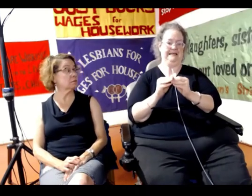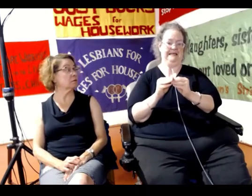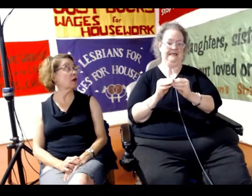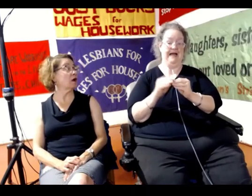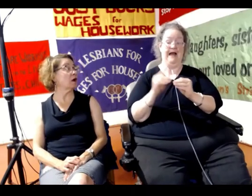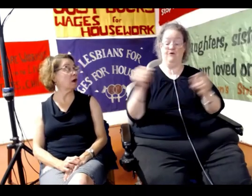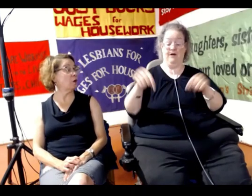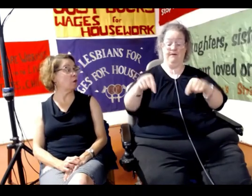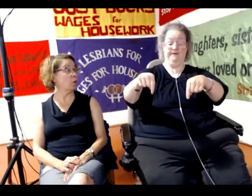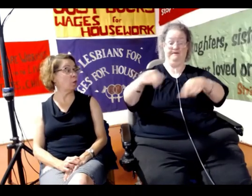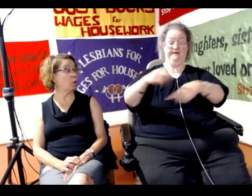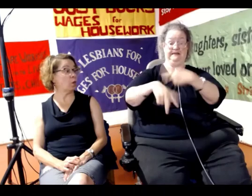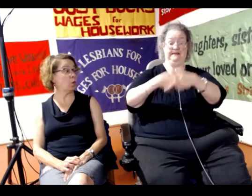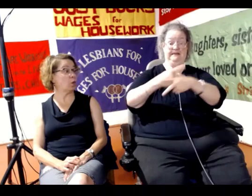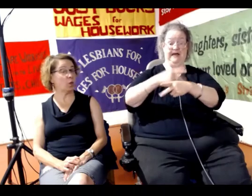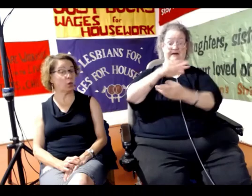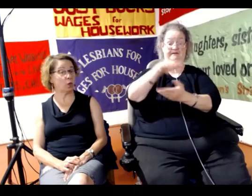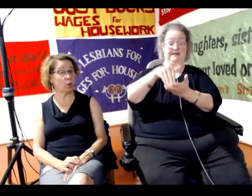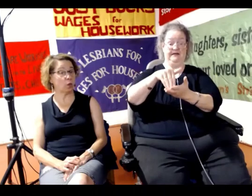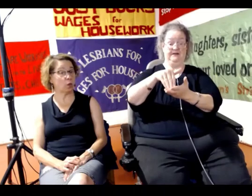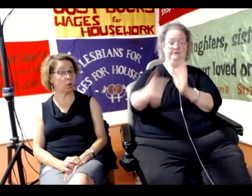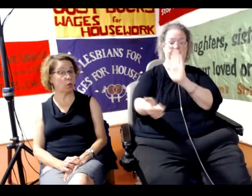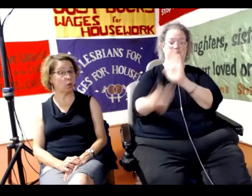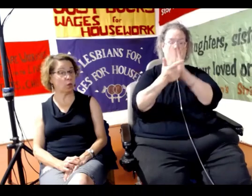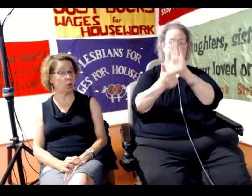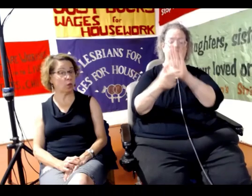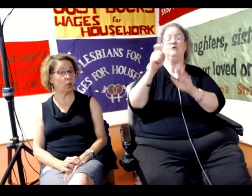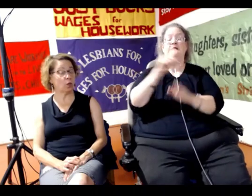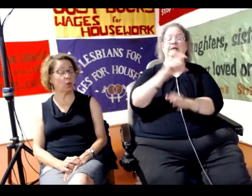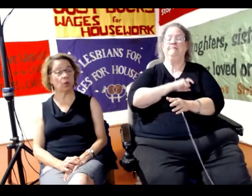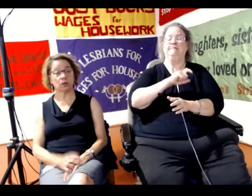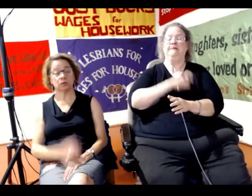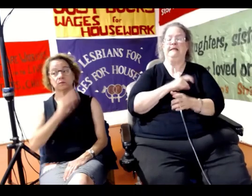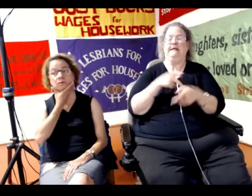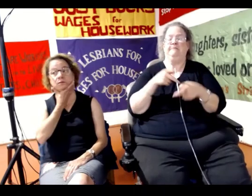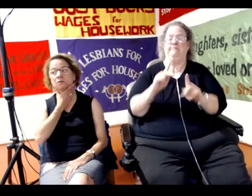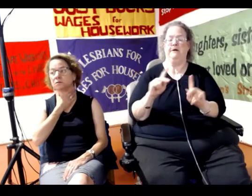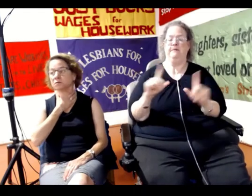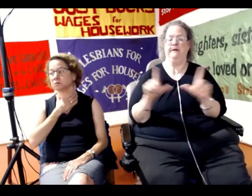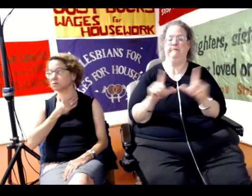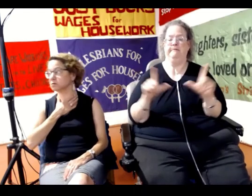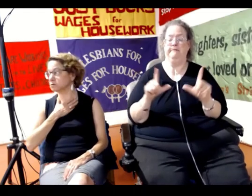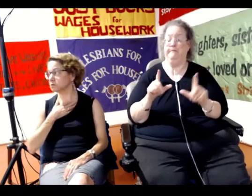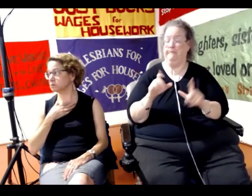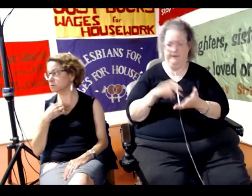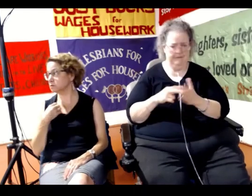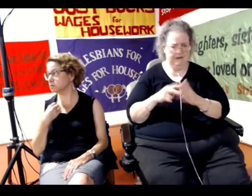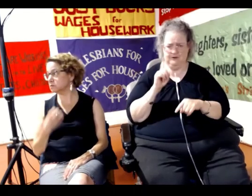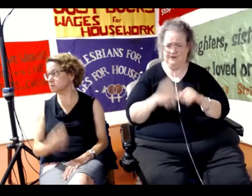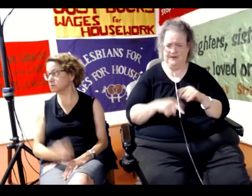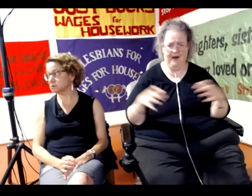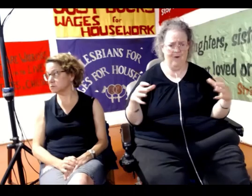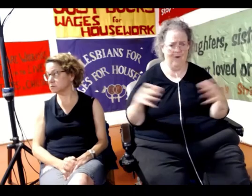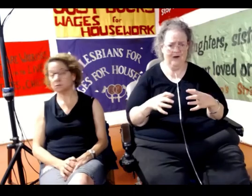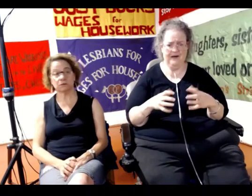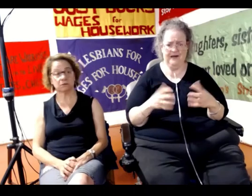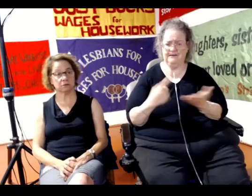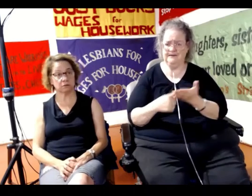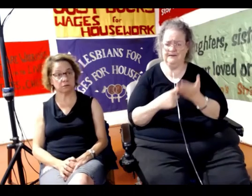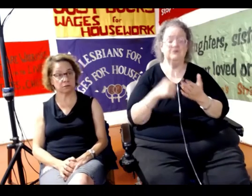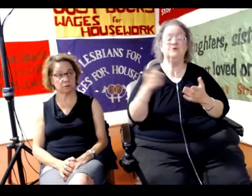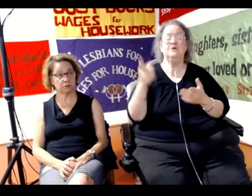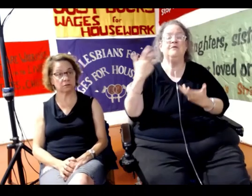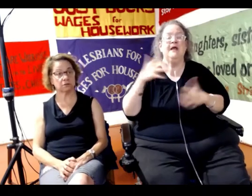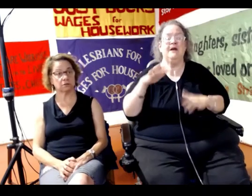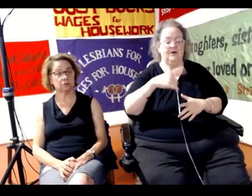You need to get a police permit. So, therefore, it makes it very difficult for people to come together and organize. And people don't talk to each other or